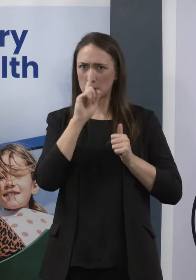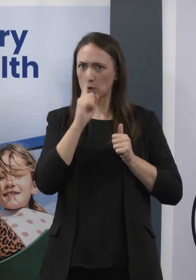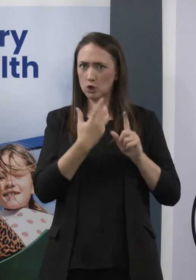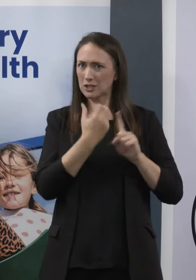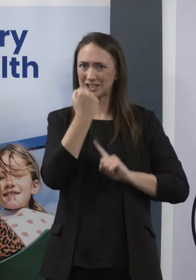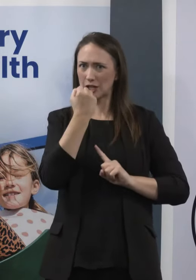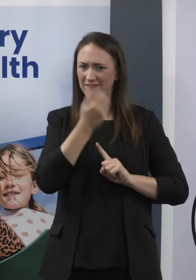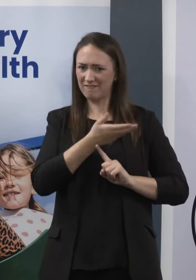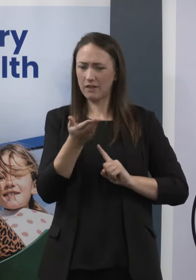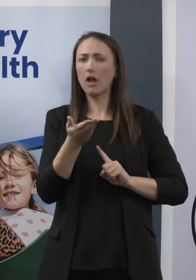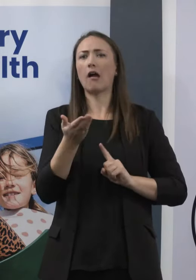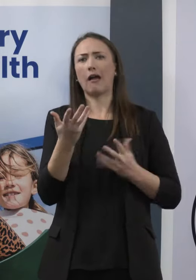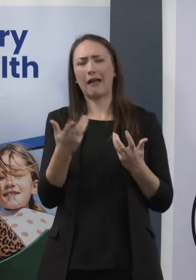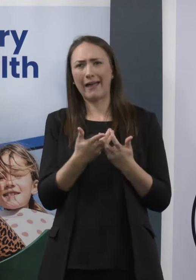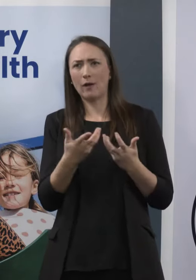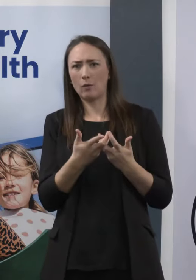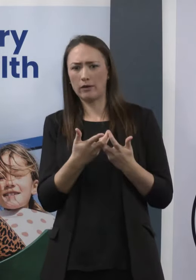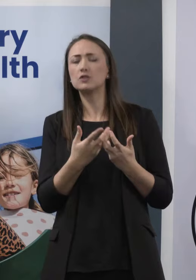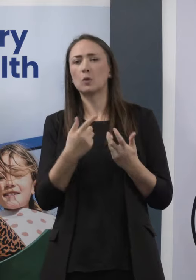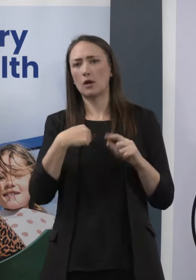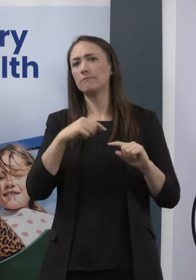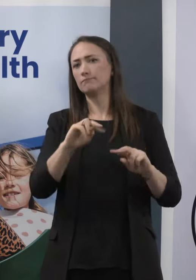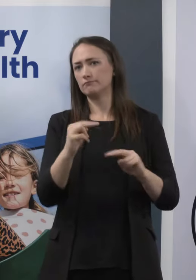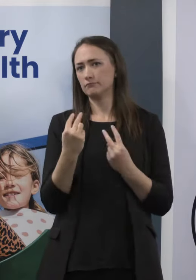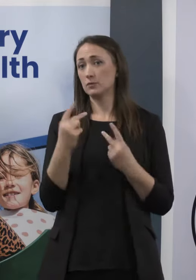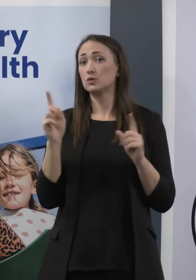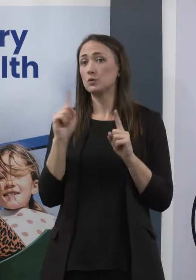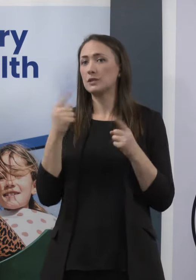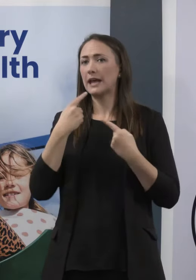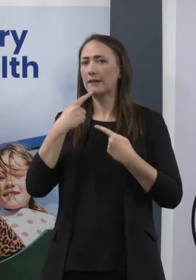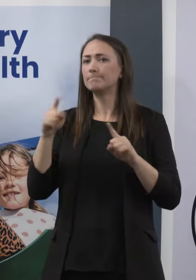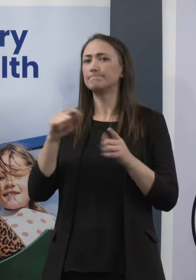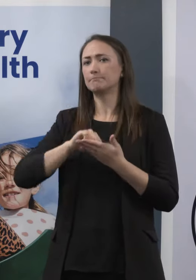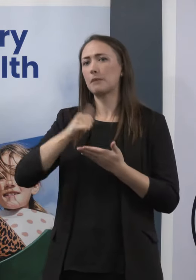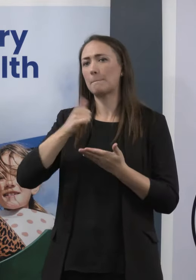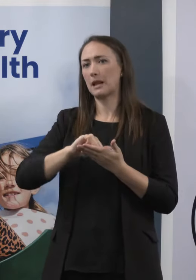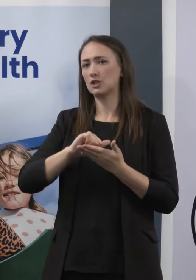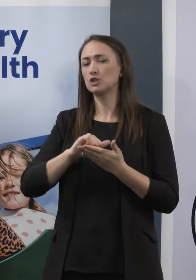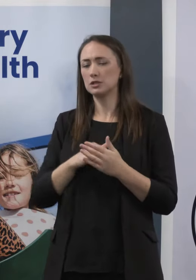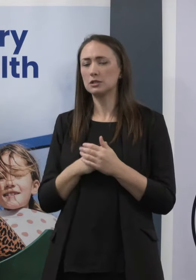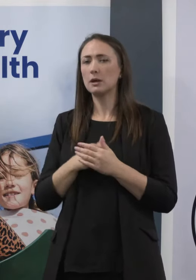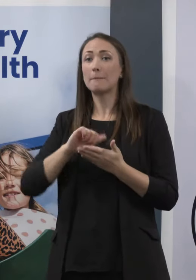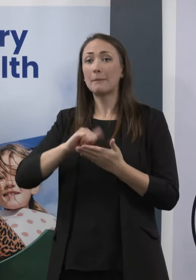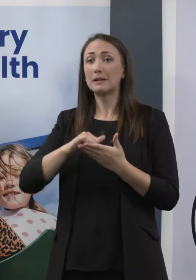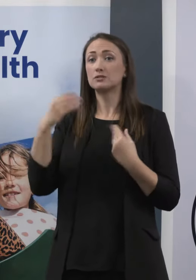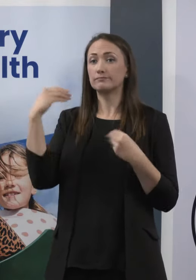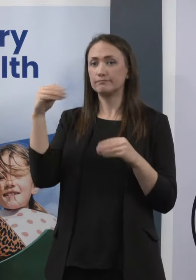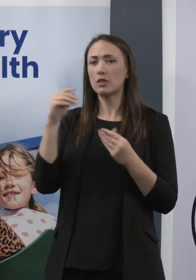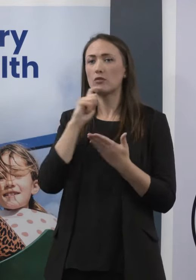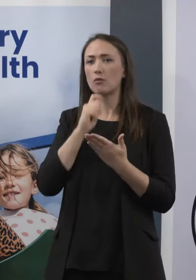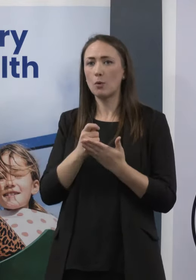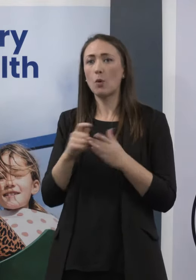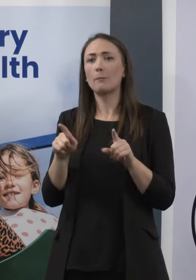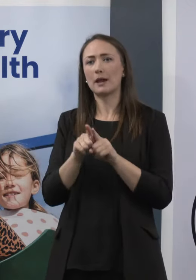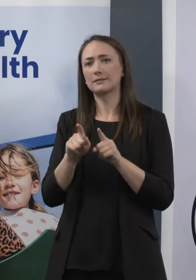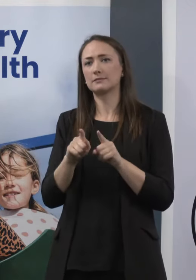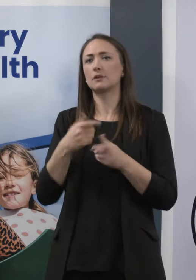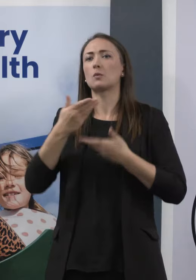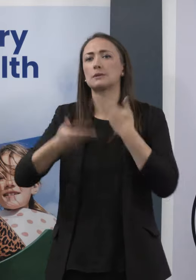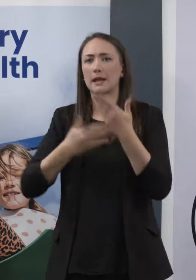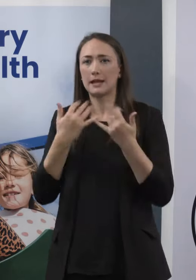documents, and also our response to the review. The review found four areas that contributed to the delays.